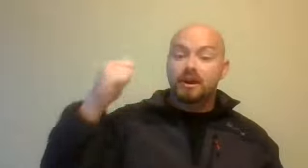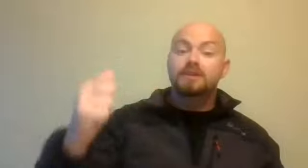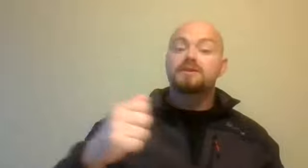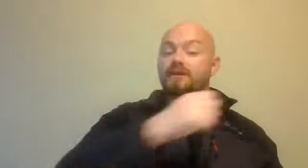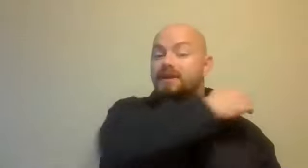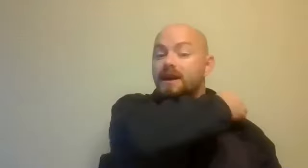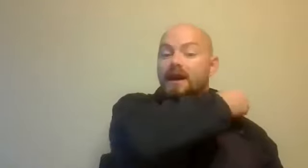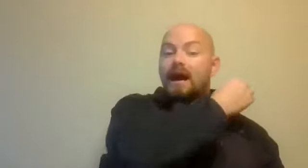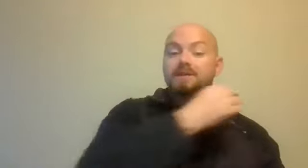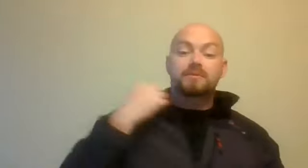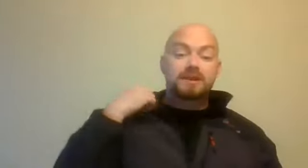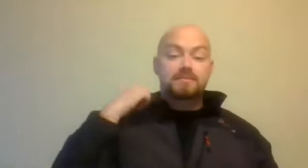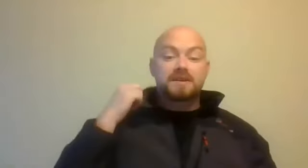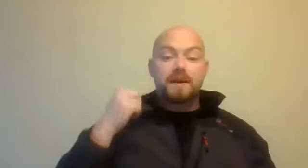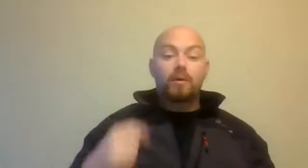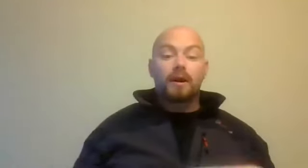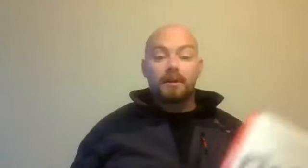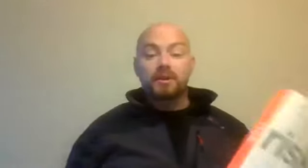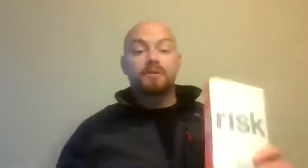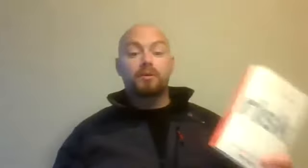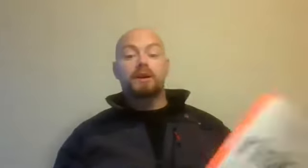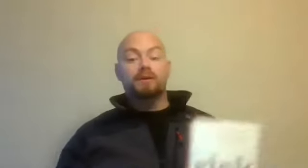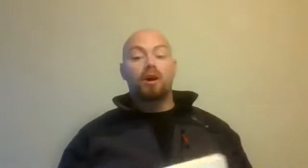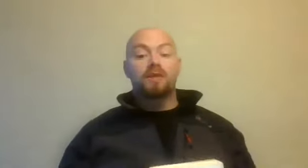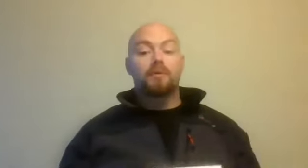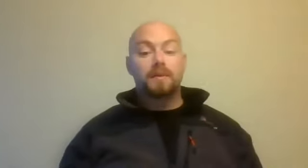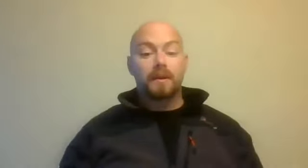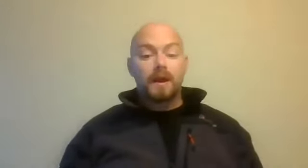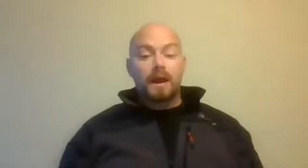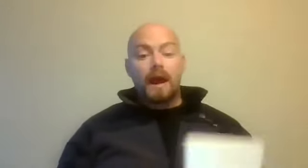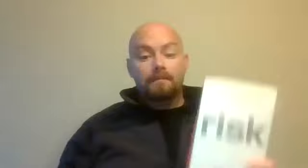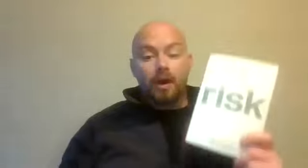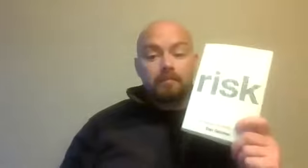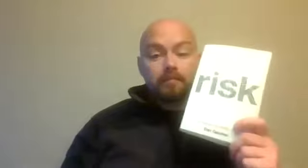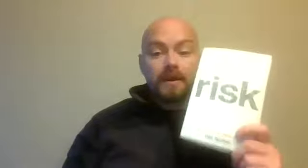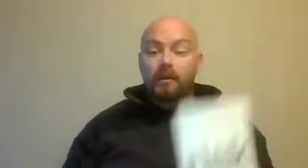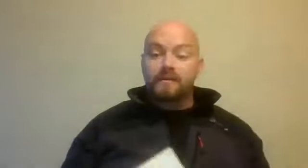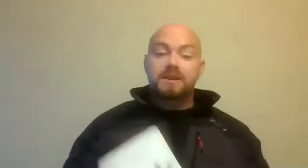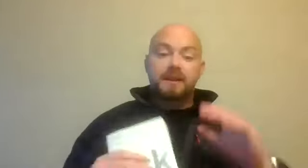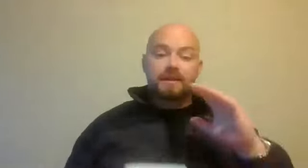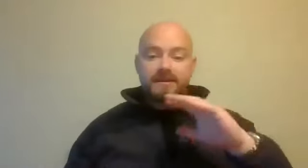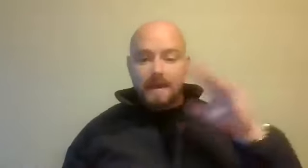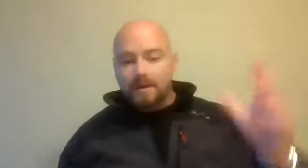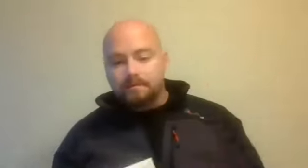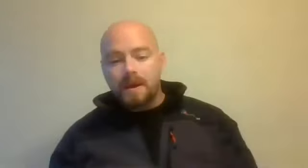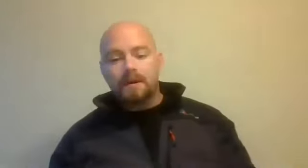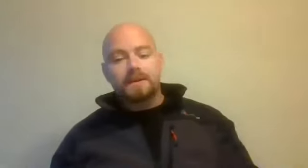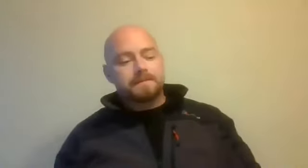psychology of risk. And I suppose this is what I spent quite a lot of my time doing now and talking about people. Obviously, the seminal people in this,